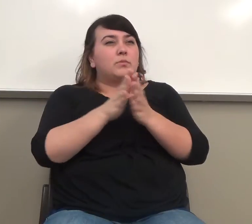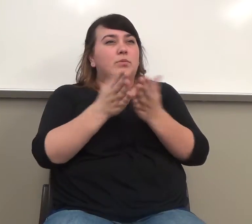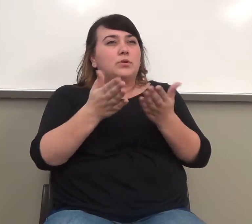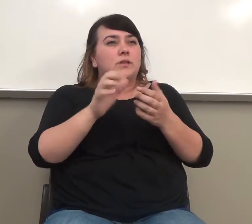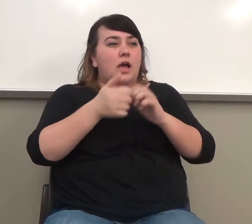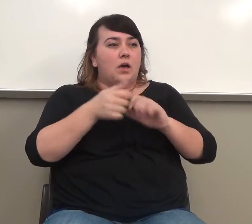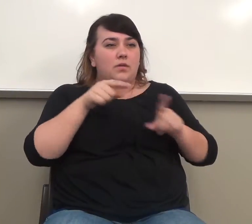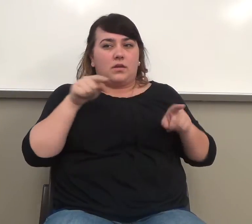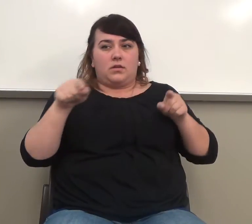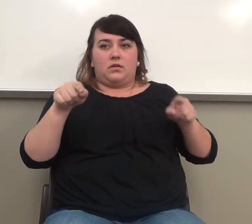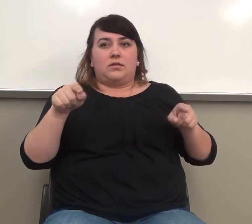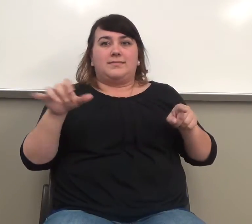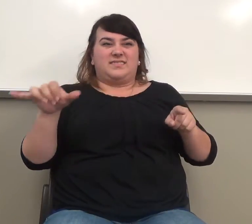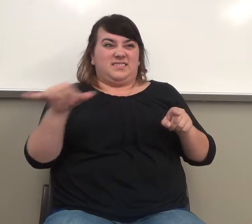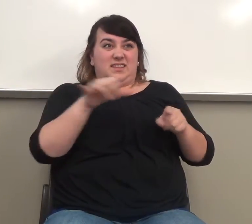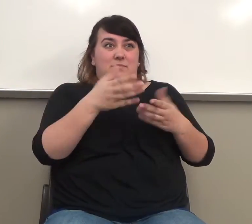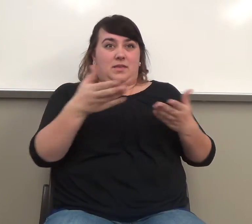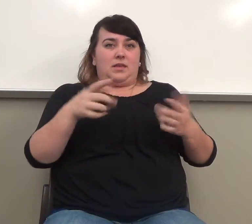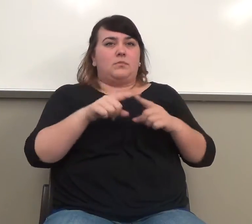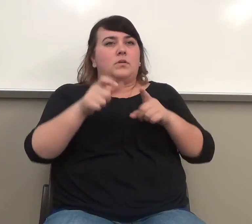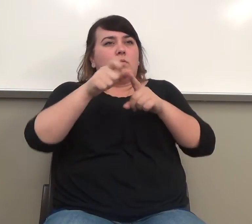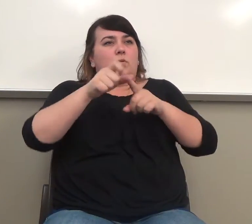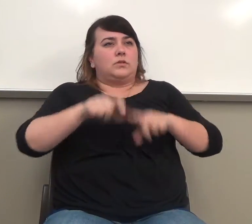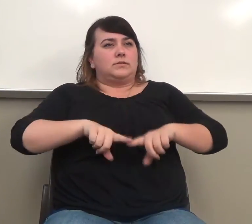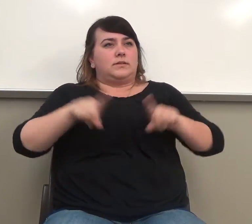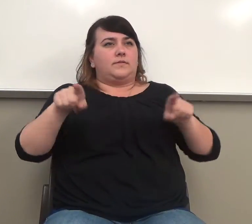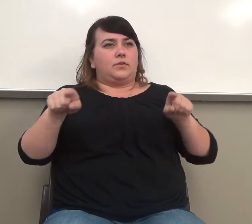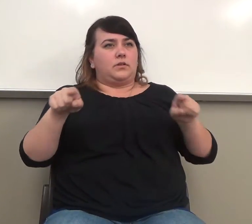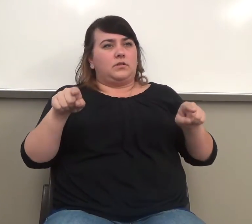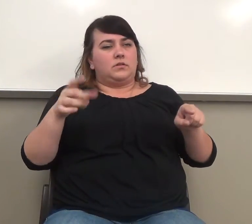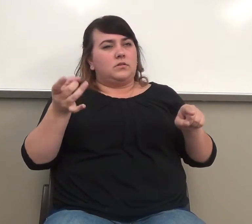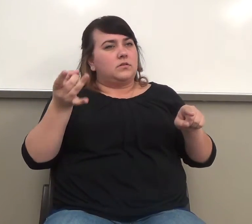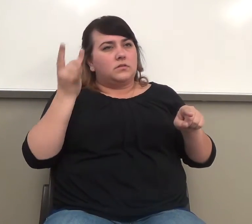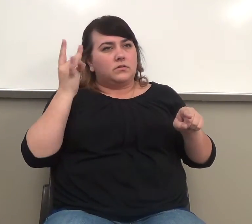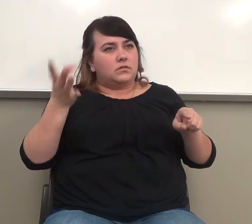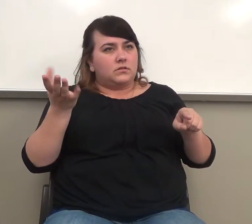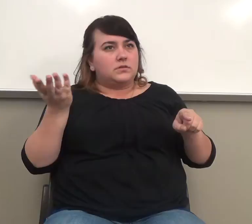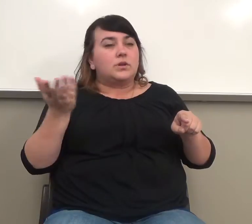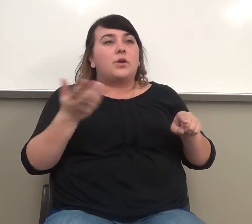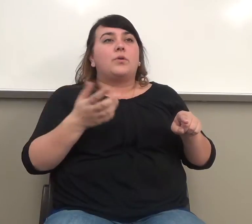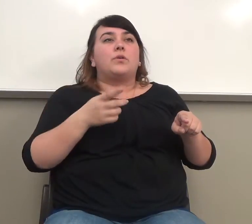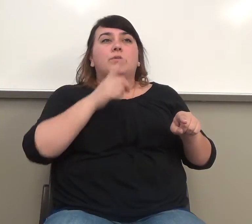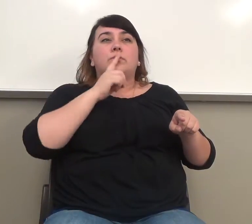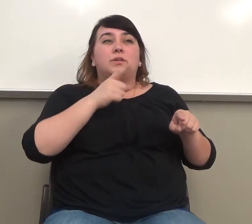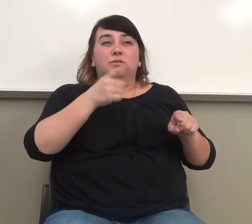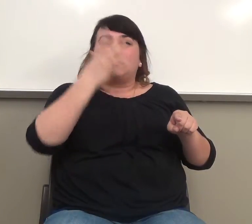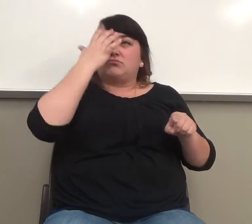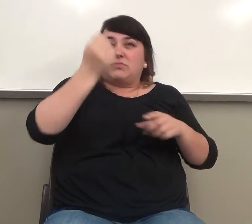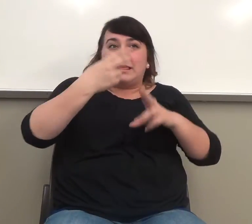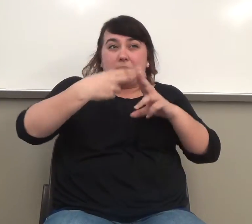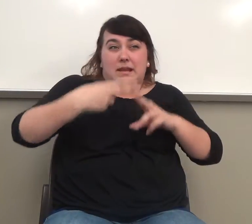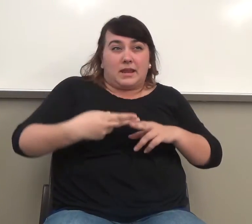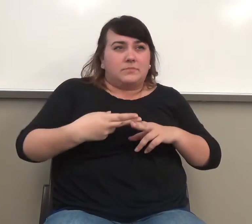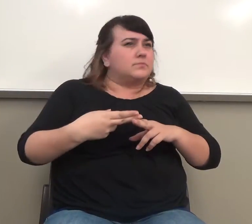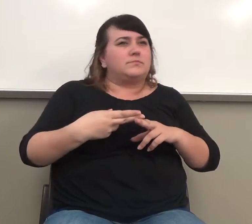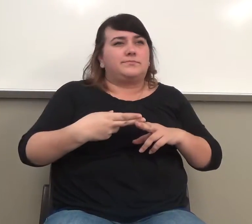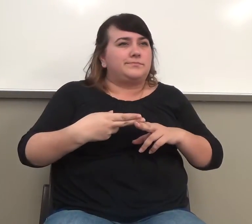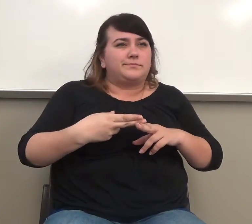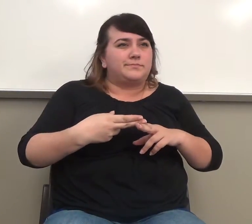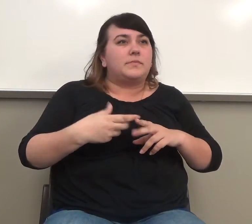the same thing, different things. So I don't worry about whether you know what it is or what it's called. I just want you to be